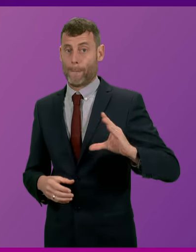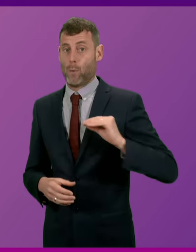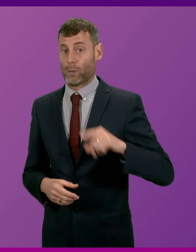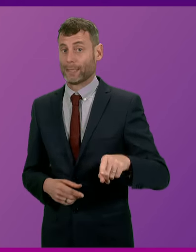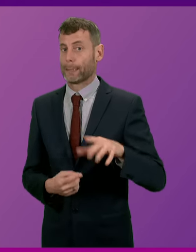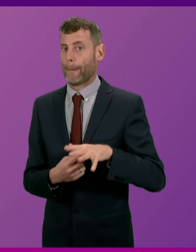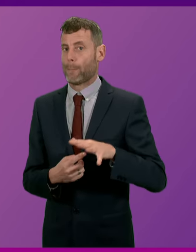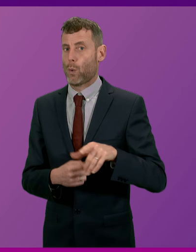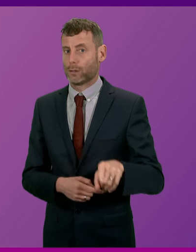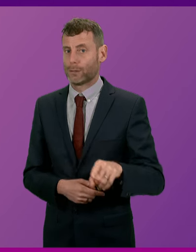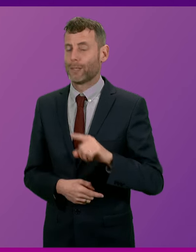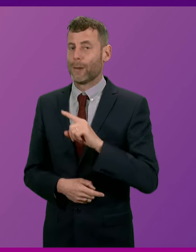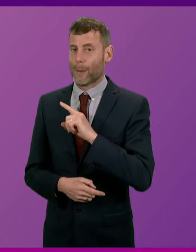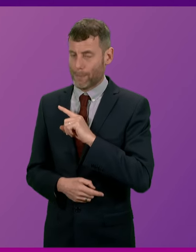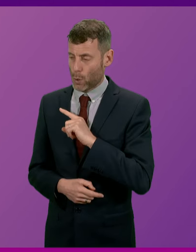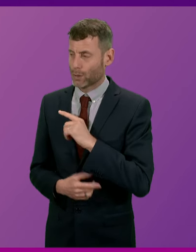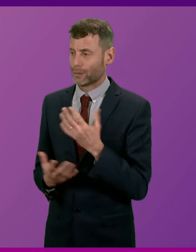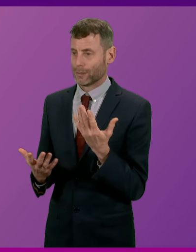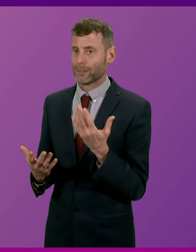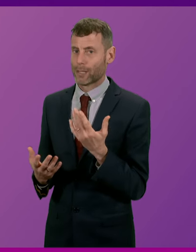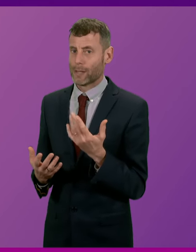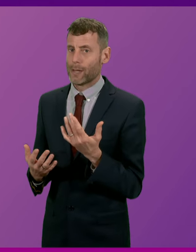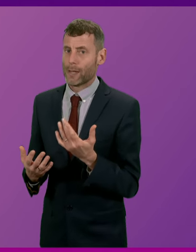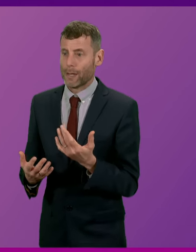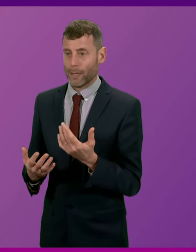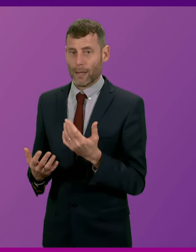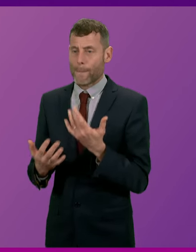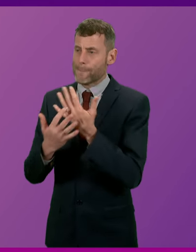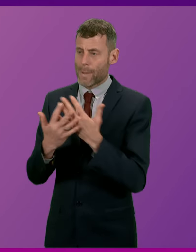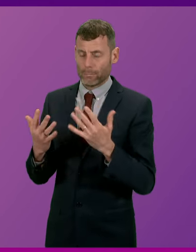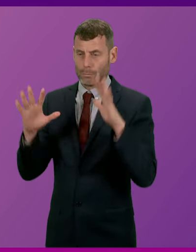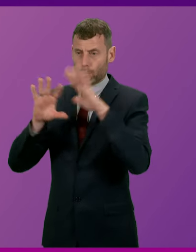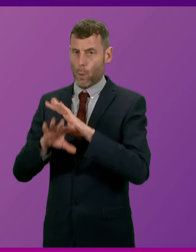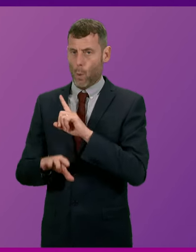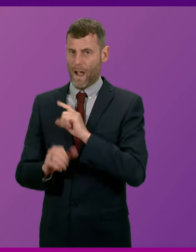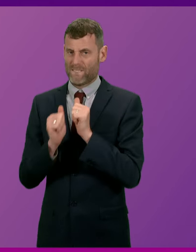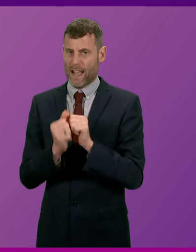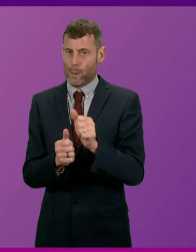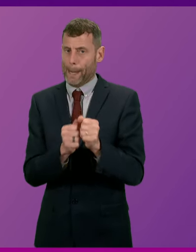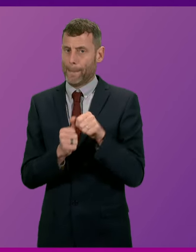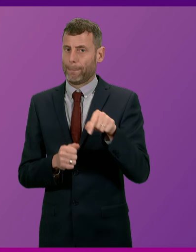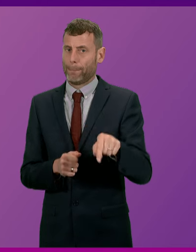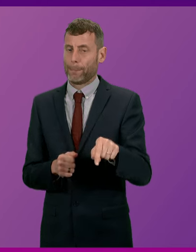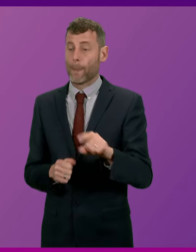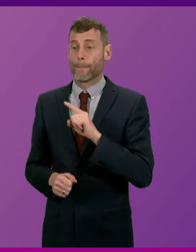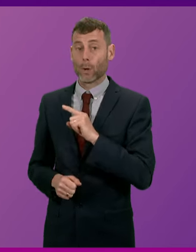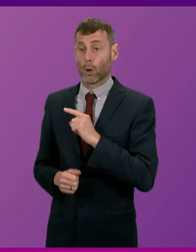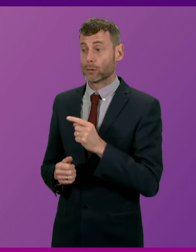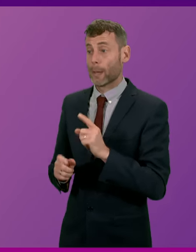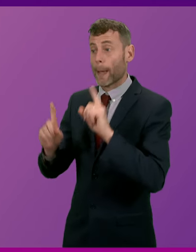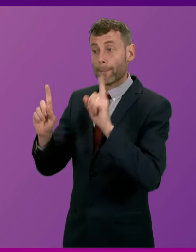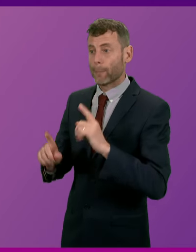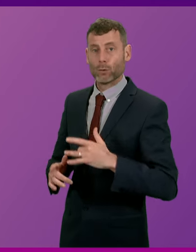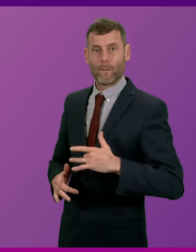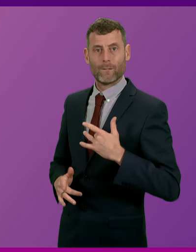disinformation over the weeks and months of the importance of why they exist. They are important because some people may not quite feel as confident reporting